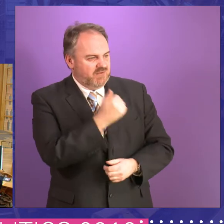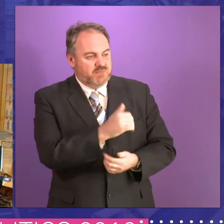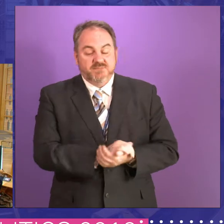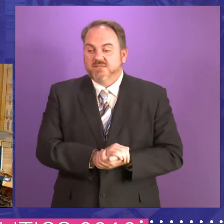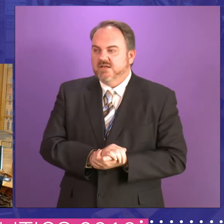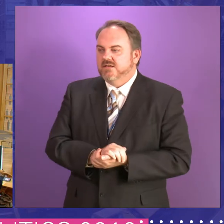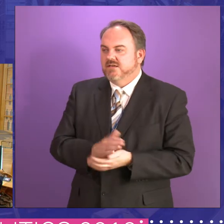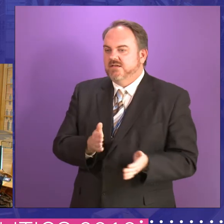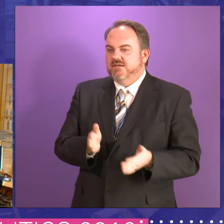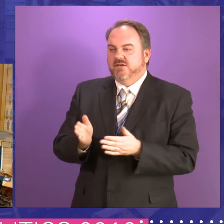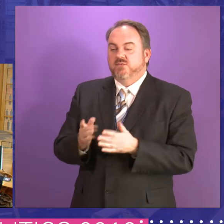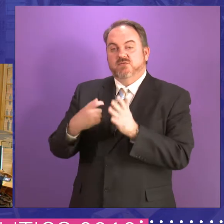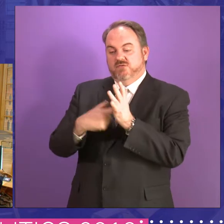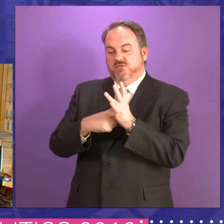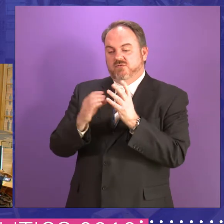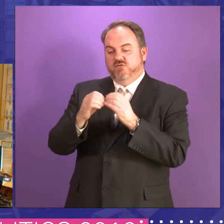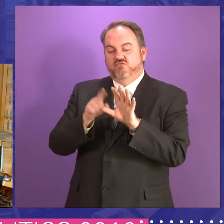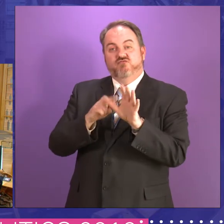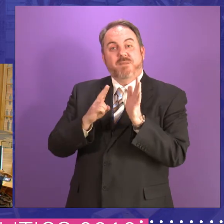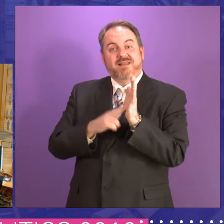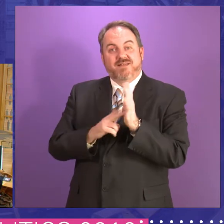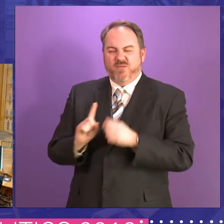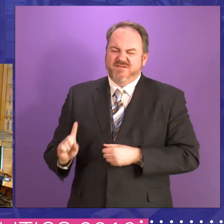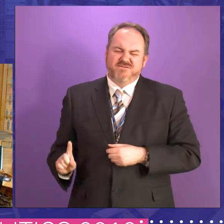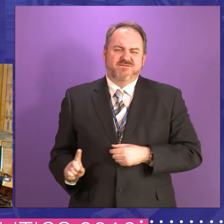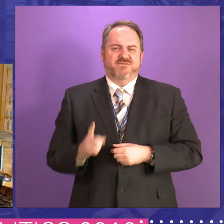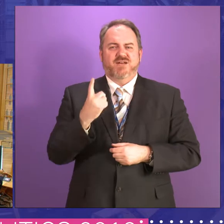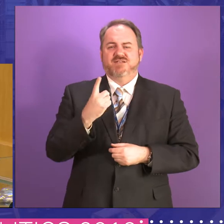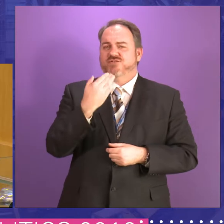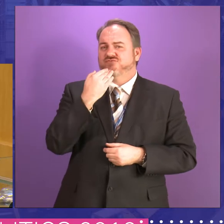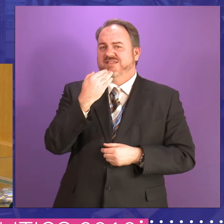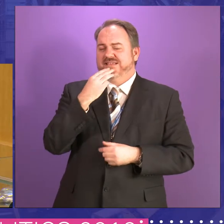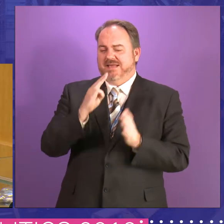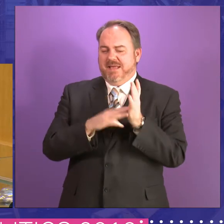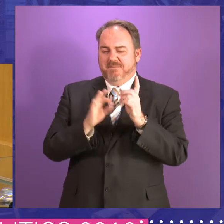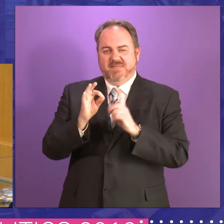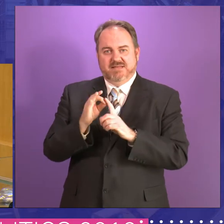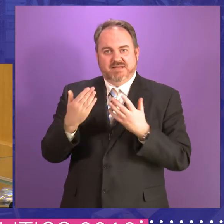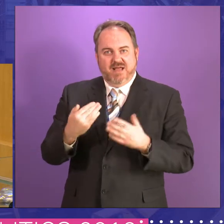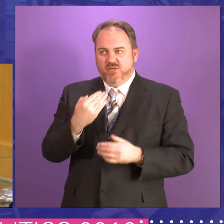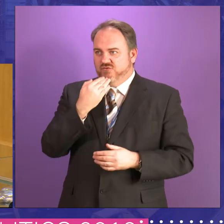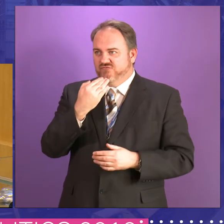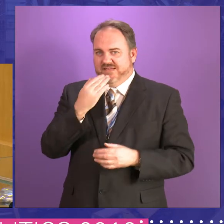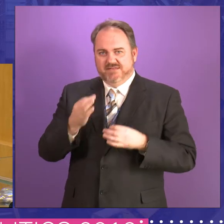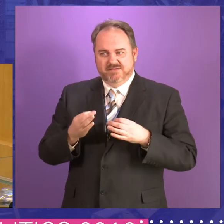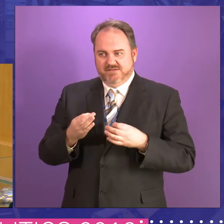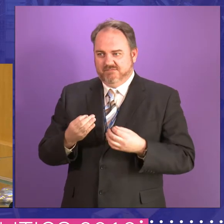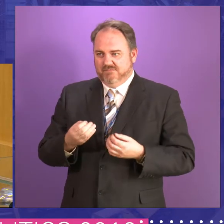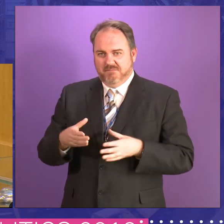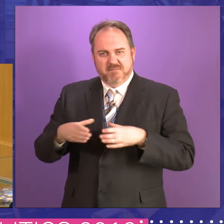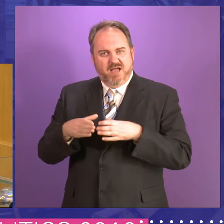introduced you, you know, the first ever Green parliamentarian, but now the Greens are doing pretty well. Do you,